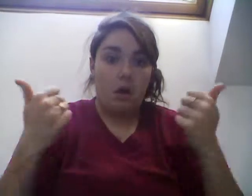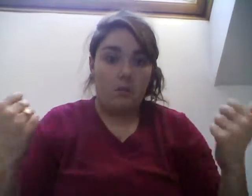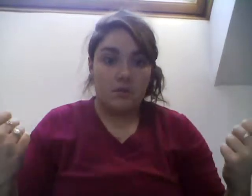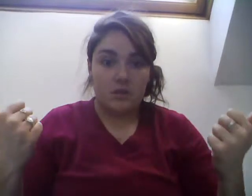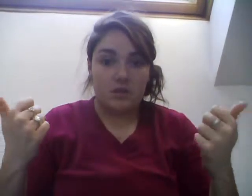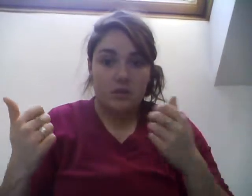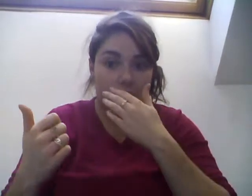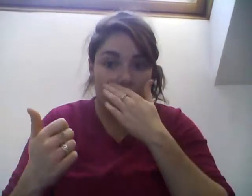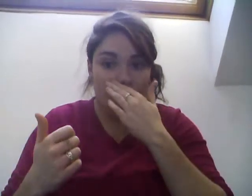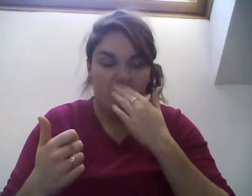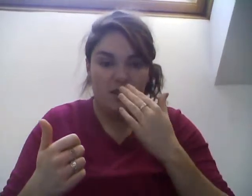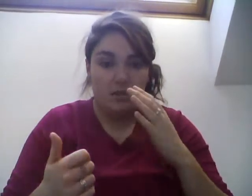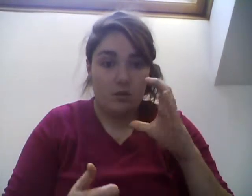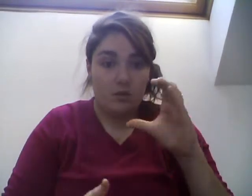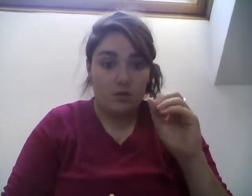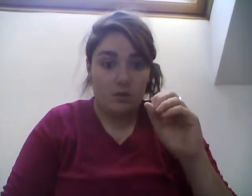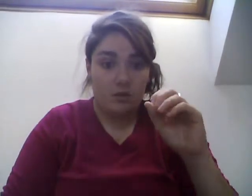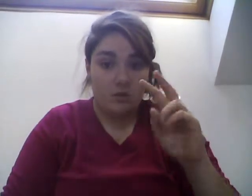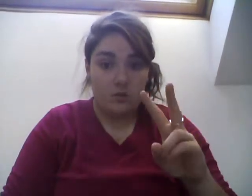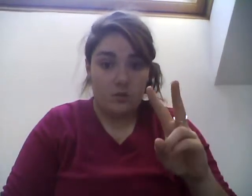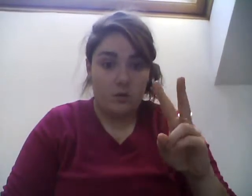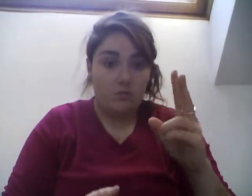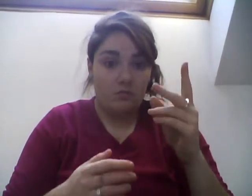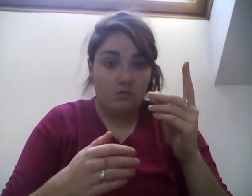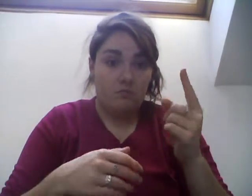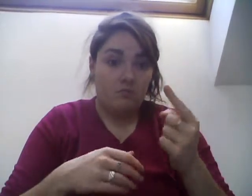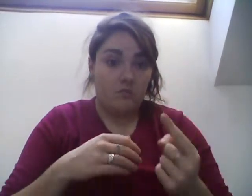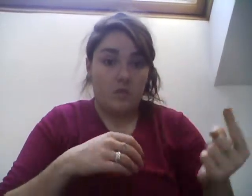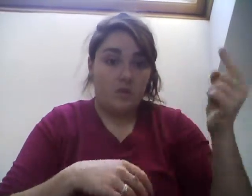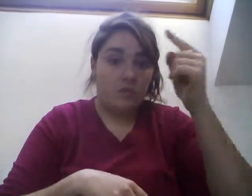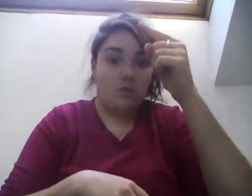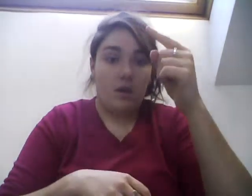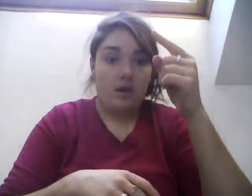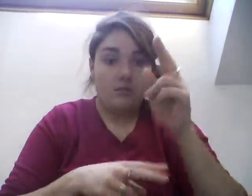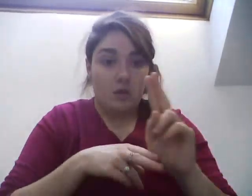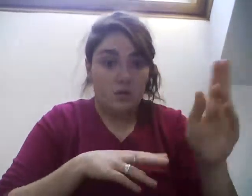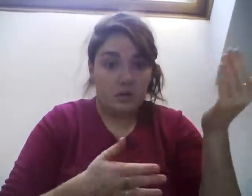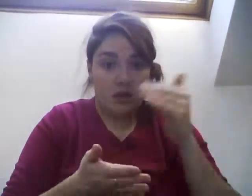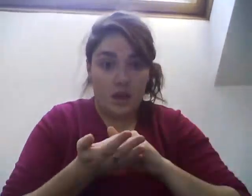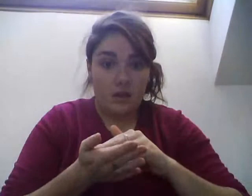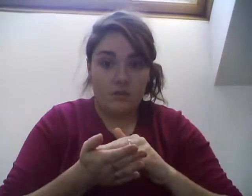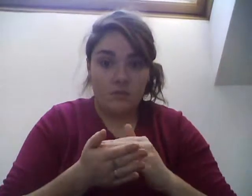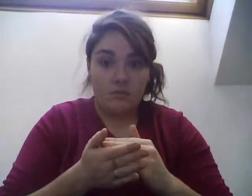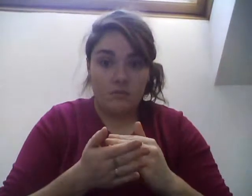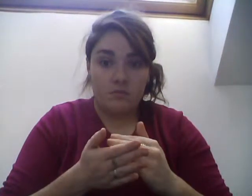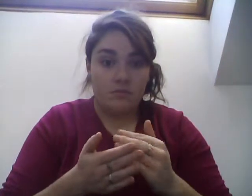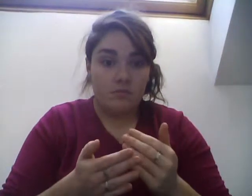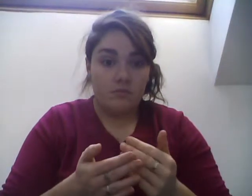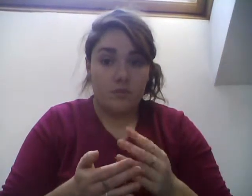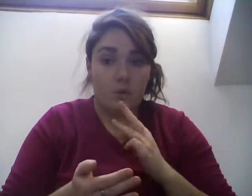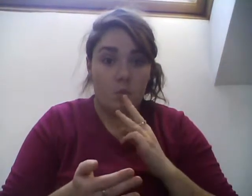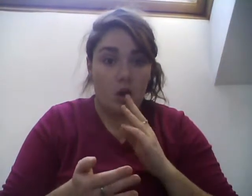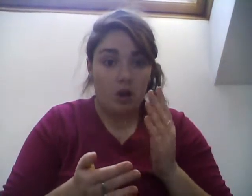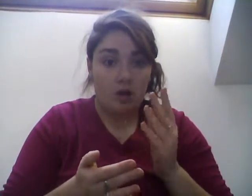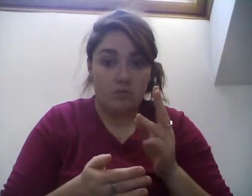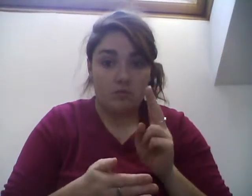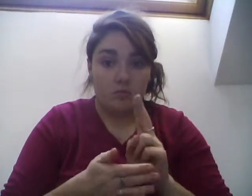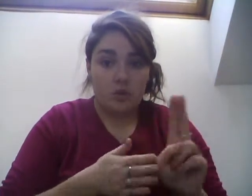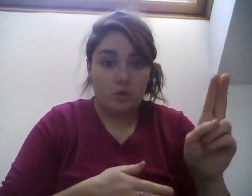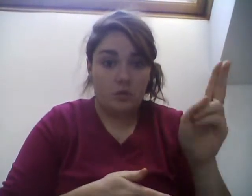dioxide can then go back and be used in photosynthesis. So we can have our recycling here of our